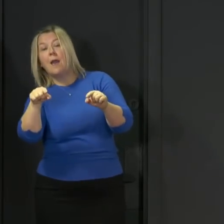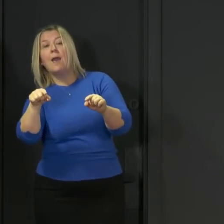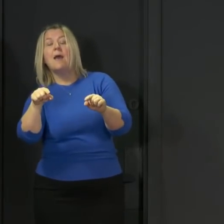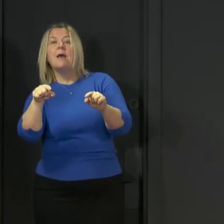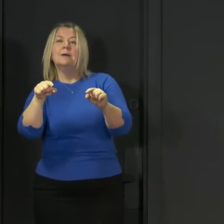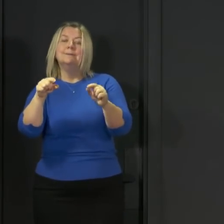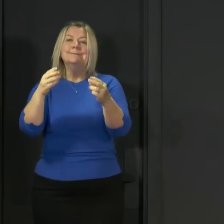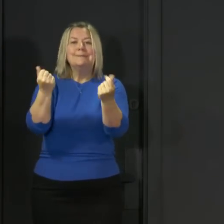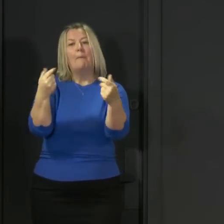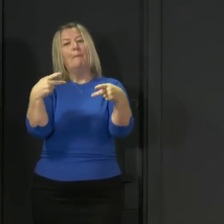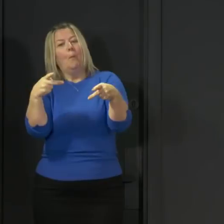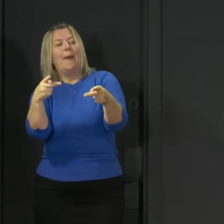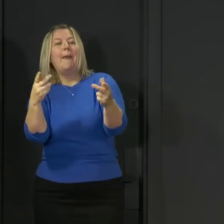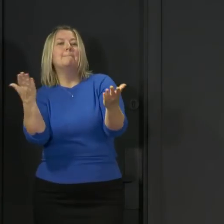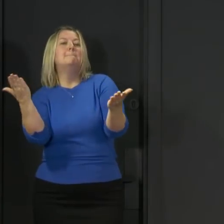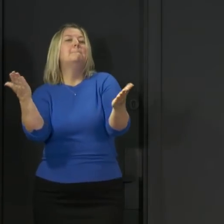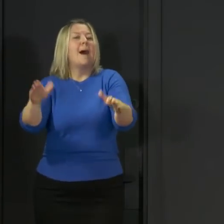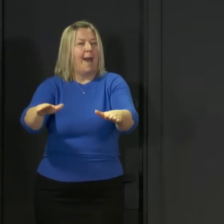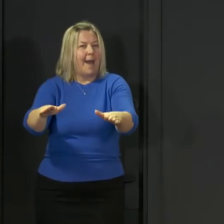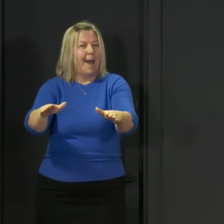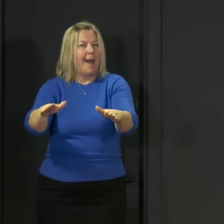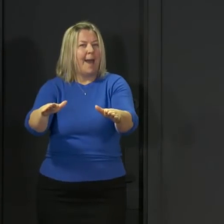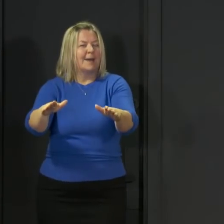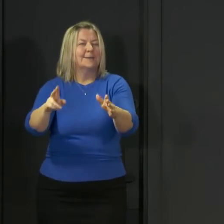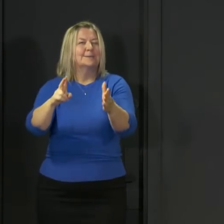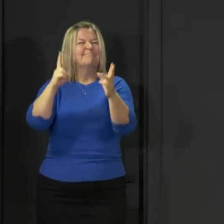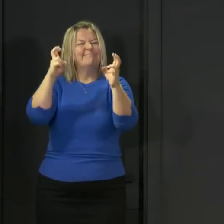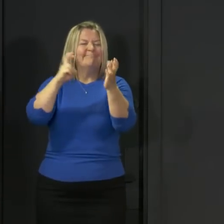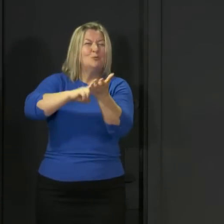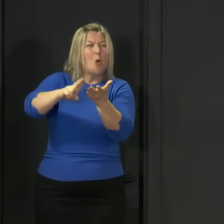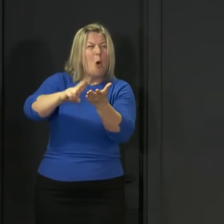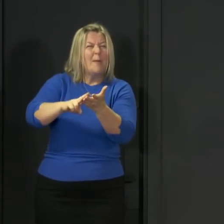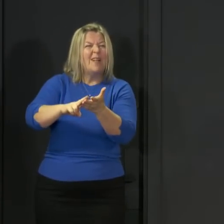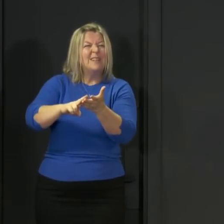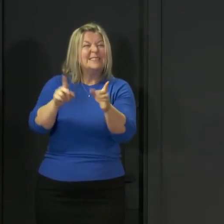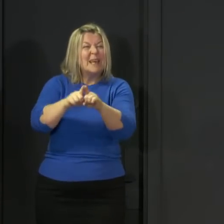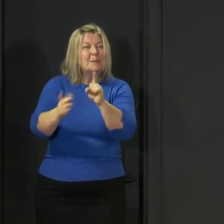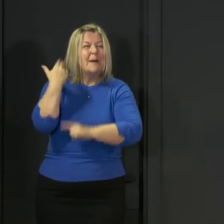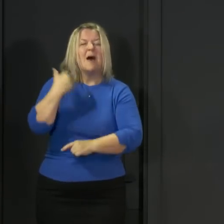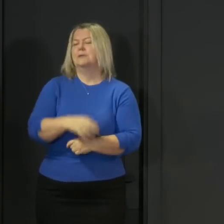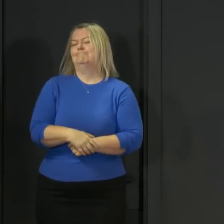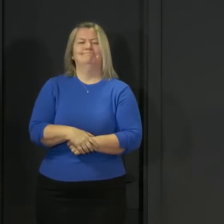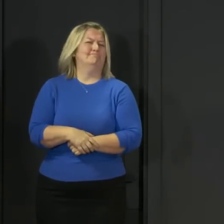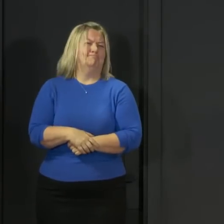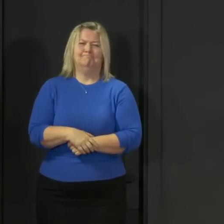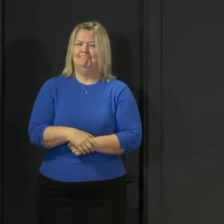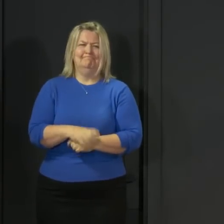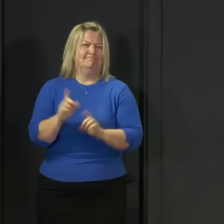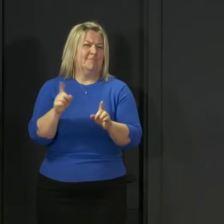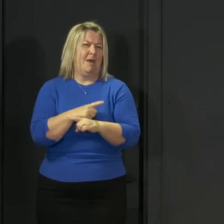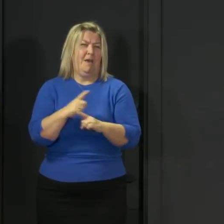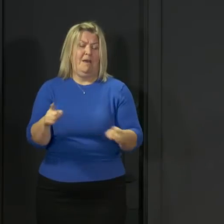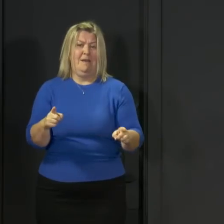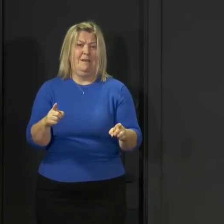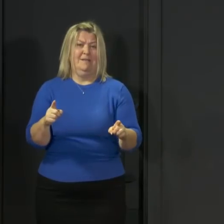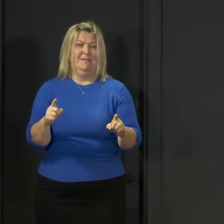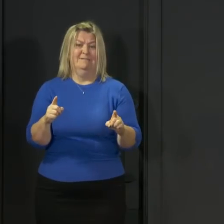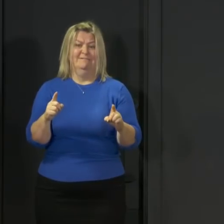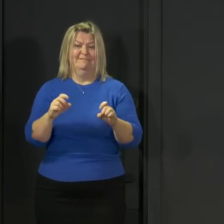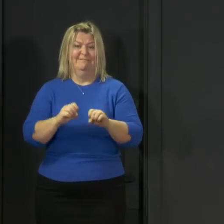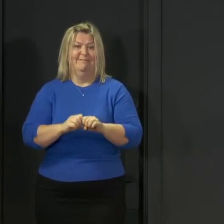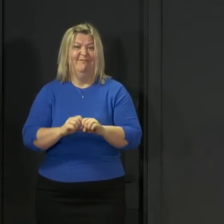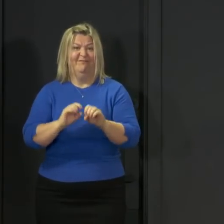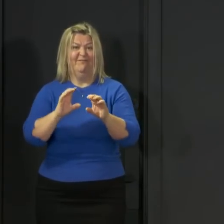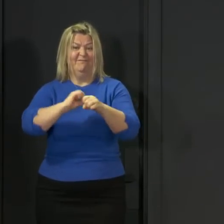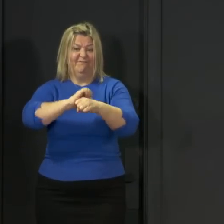normality. As I've said before, it won't be normality exactly as we knew it, because the virus will not have gone away, but it will be a